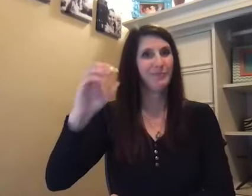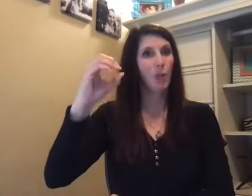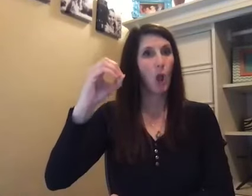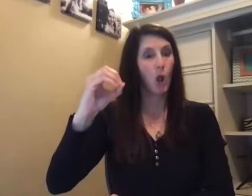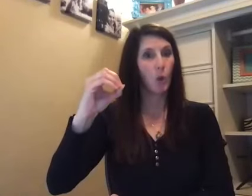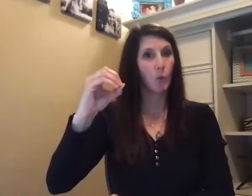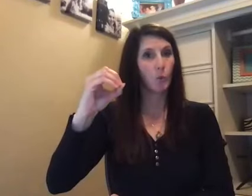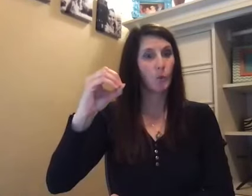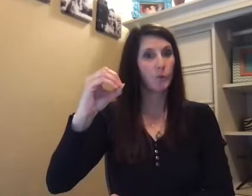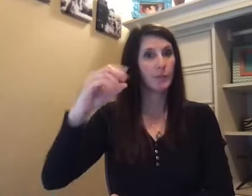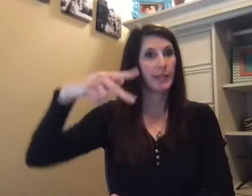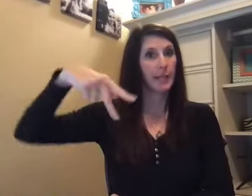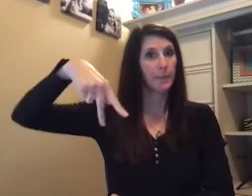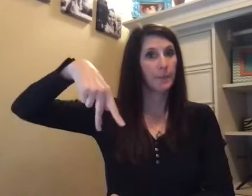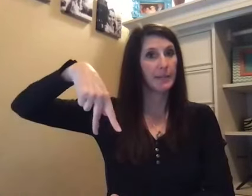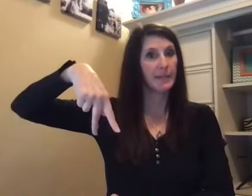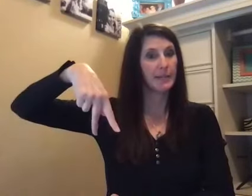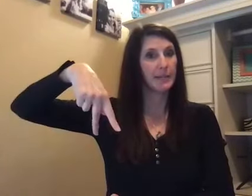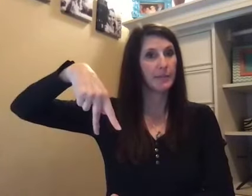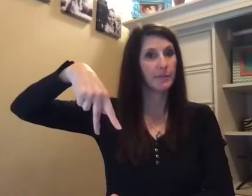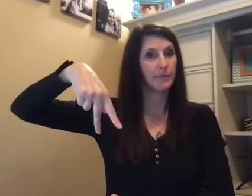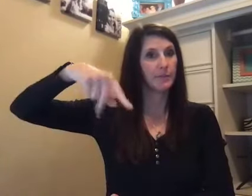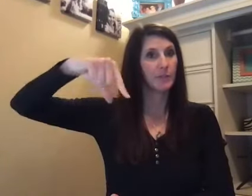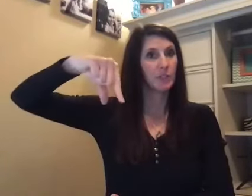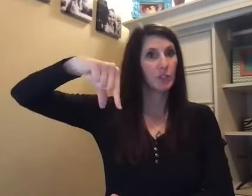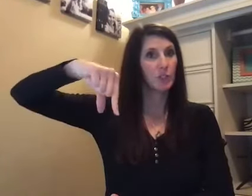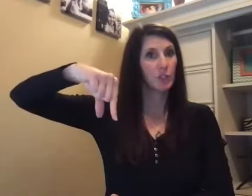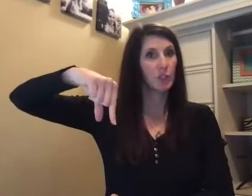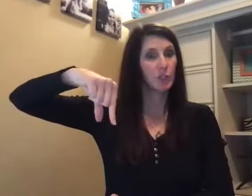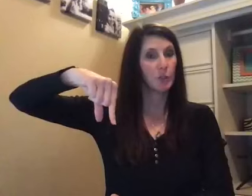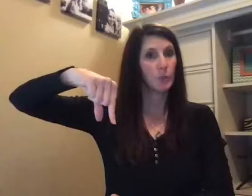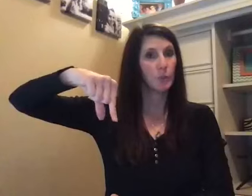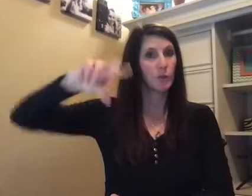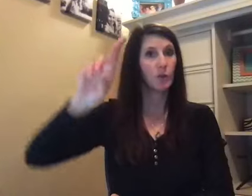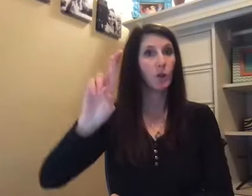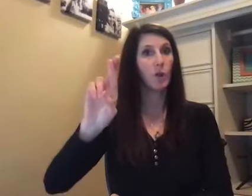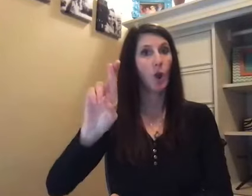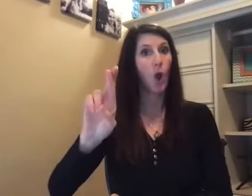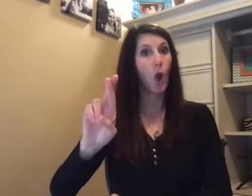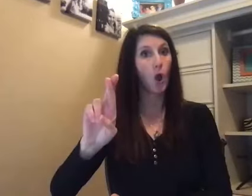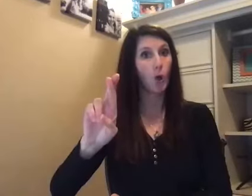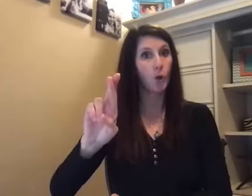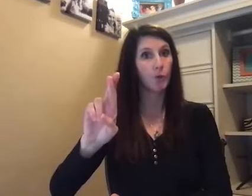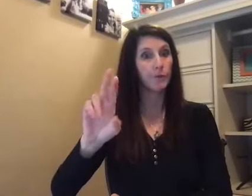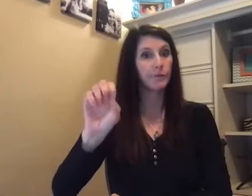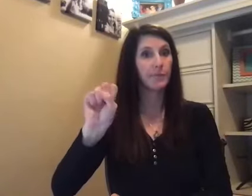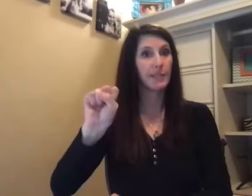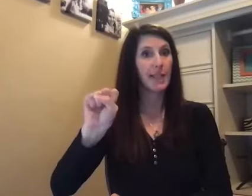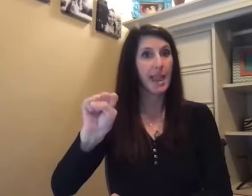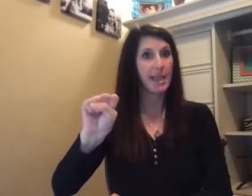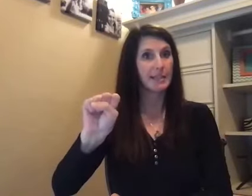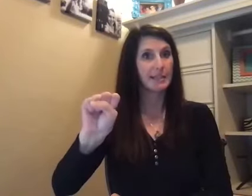O, P, Q, U, R, S,